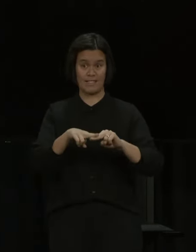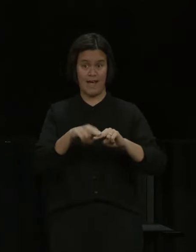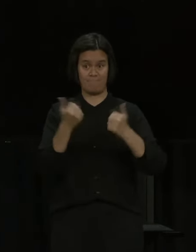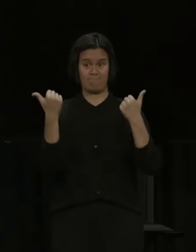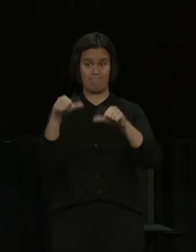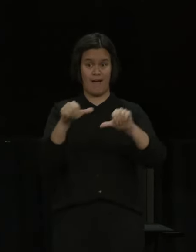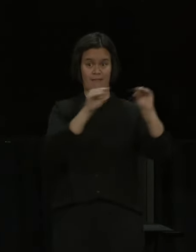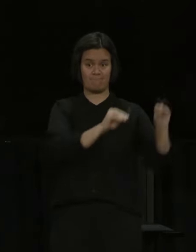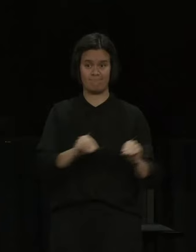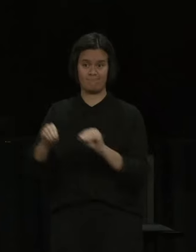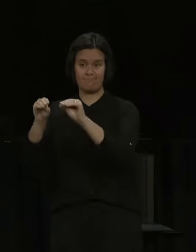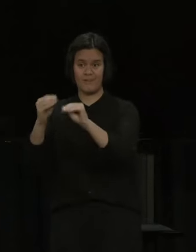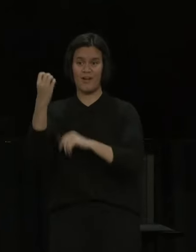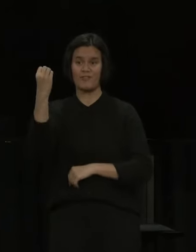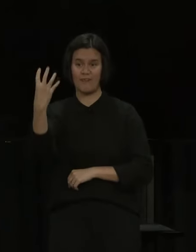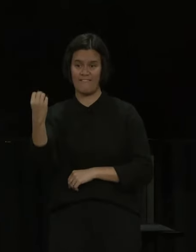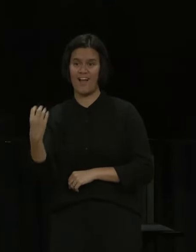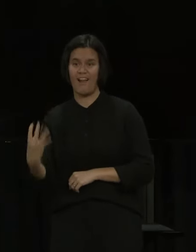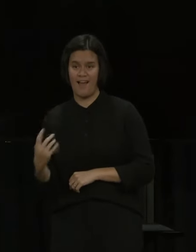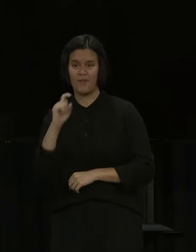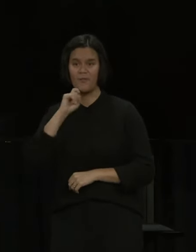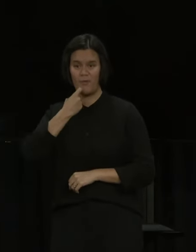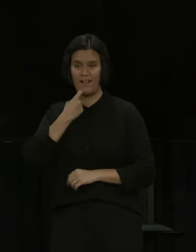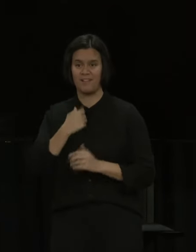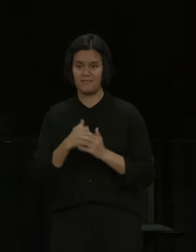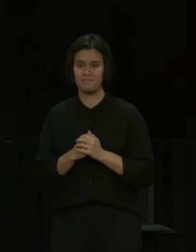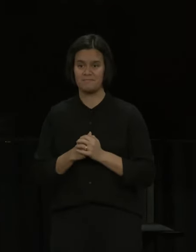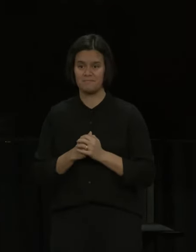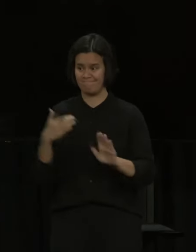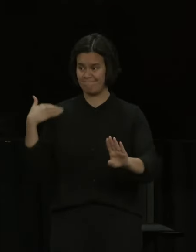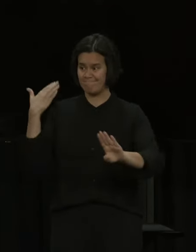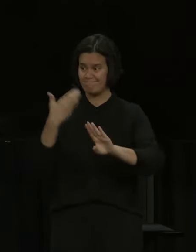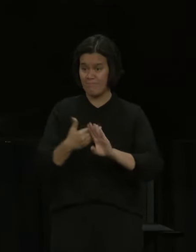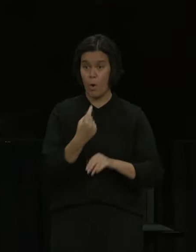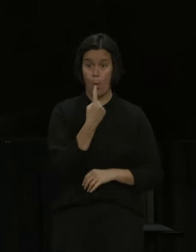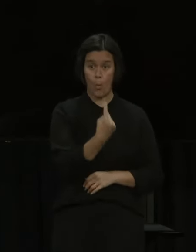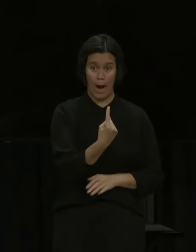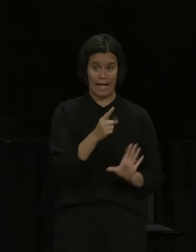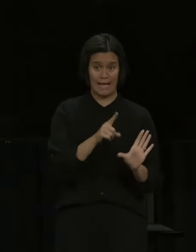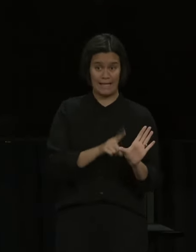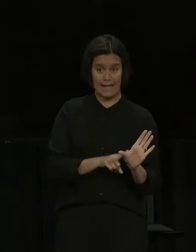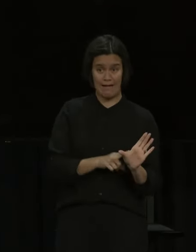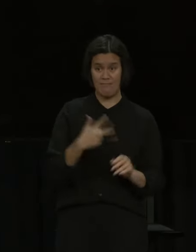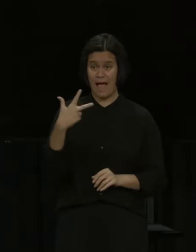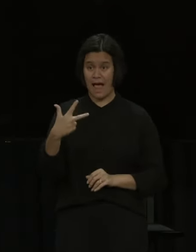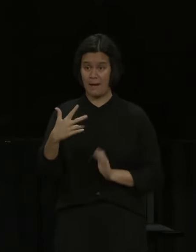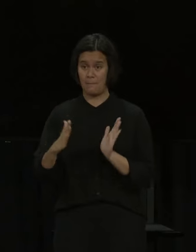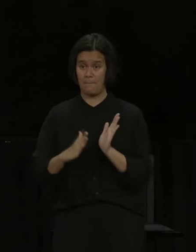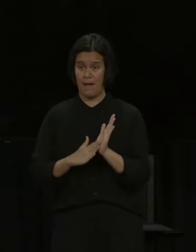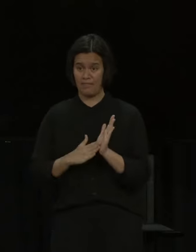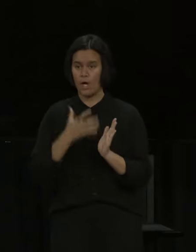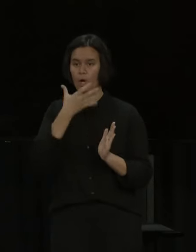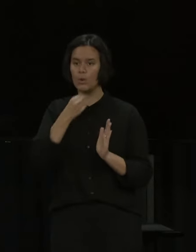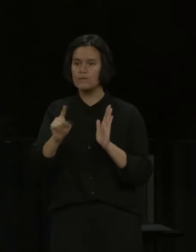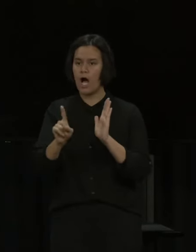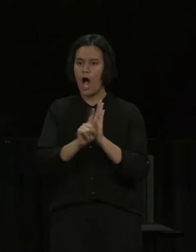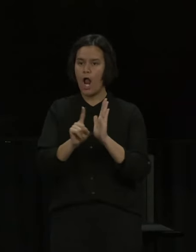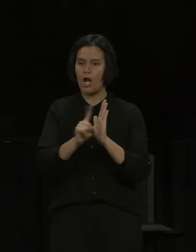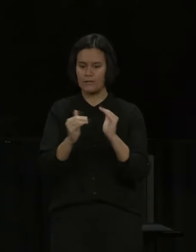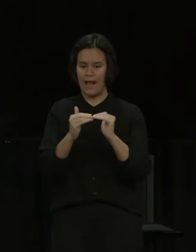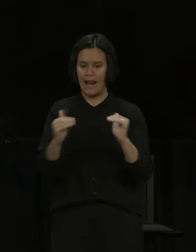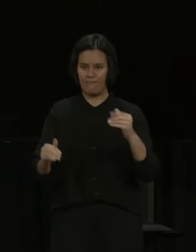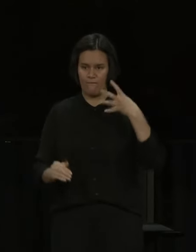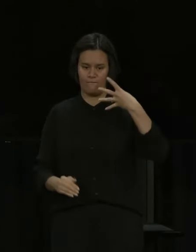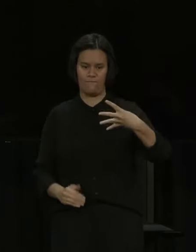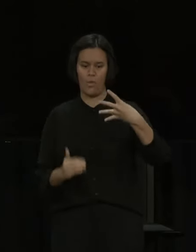widely known. It is a big shift after 20 months living in one or four alert levels, with some sub-steps that have